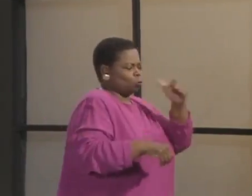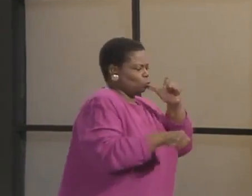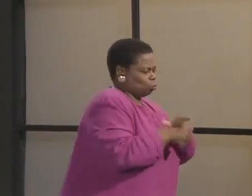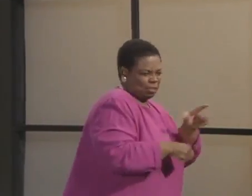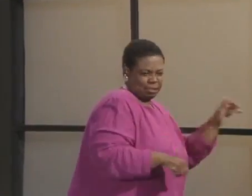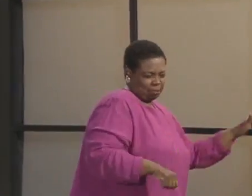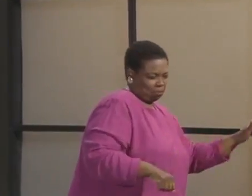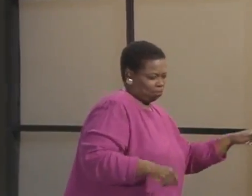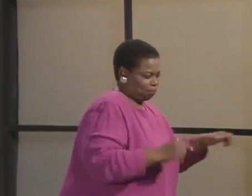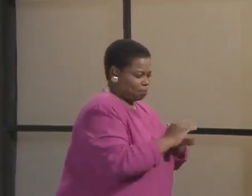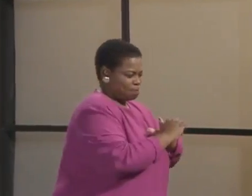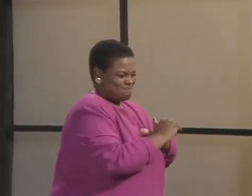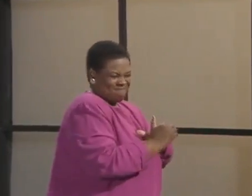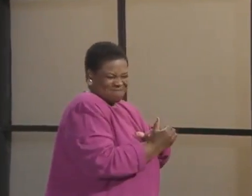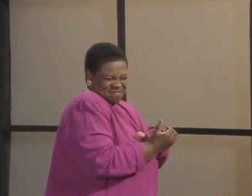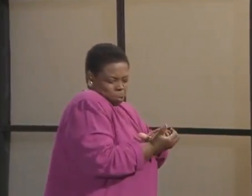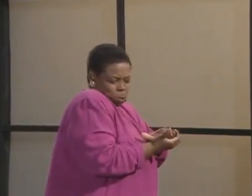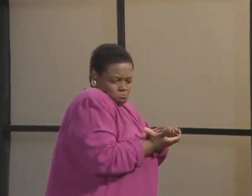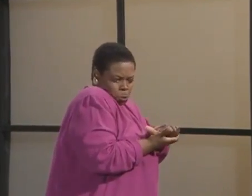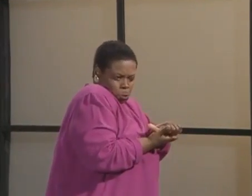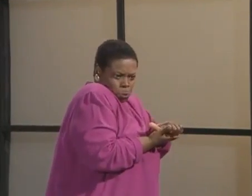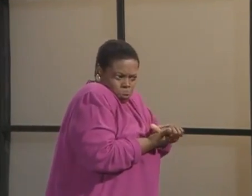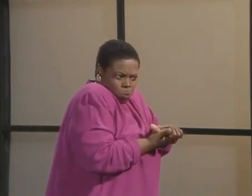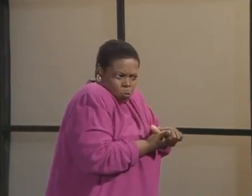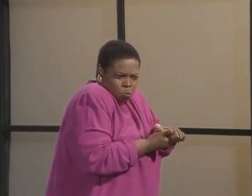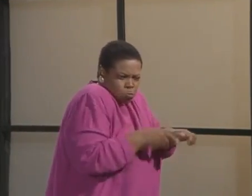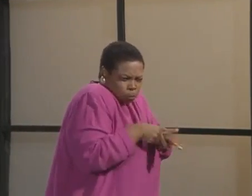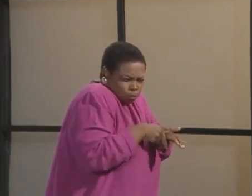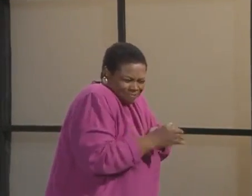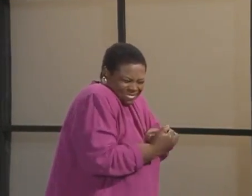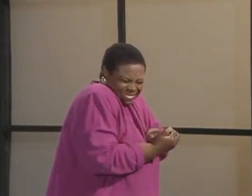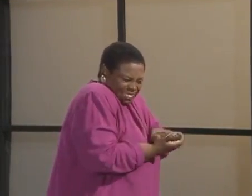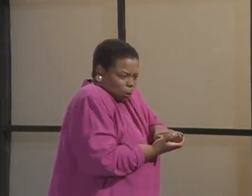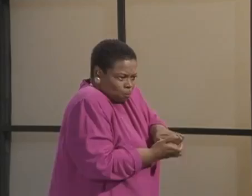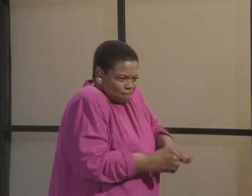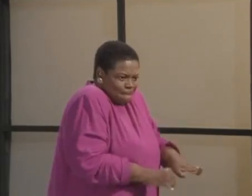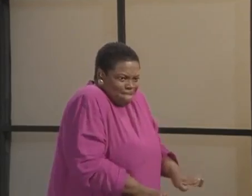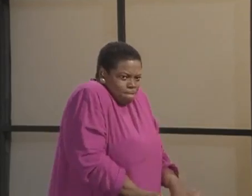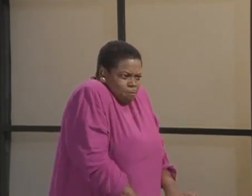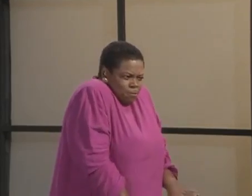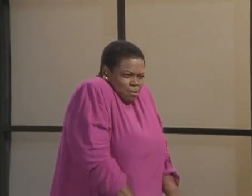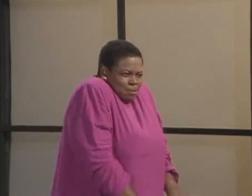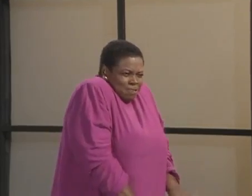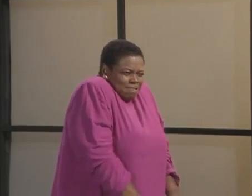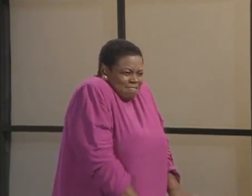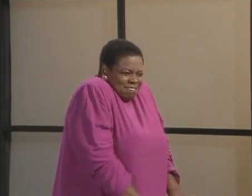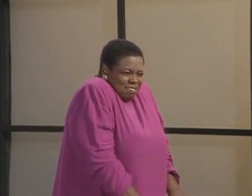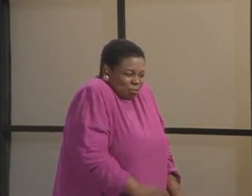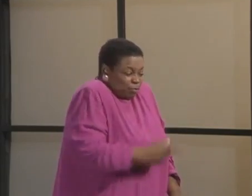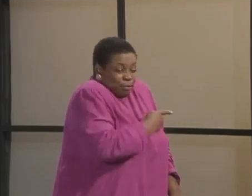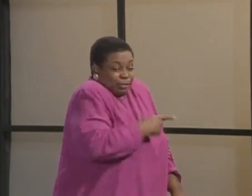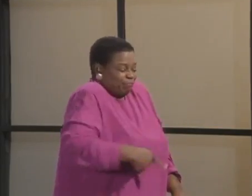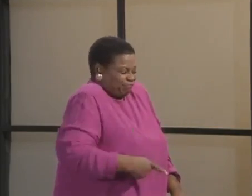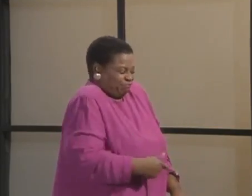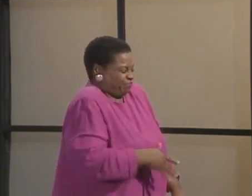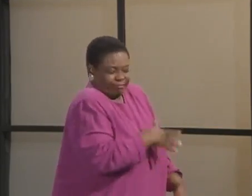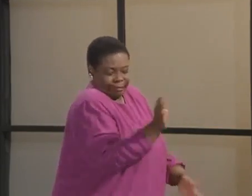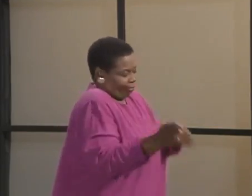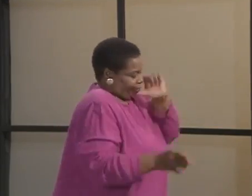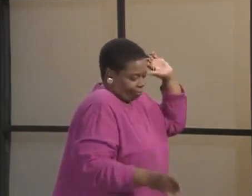The other sister did the same thing. She stuffed her foot in that shoe. She cheated and walked, but the prince